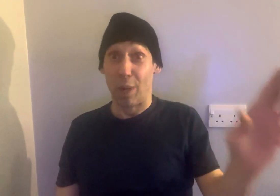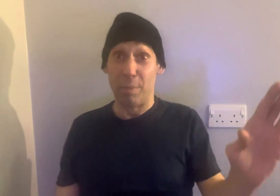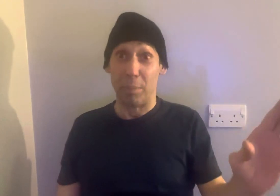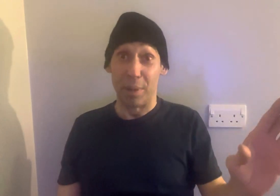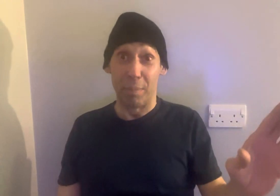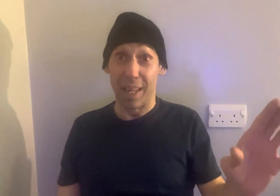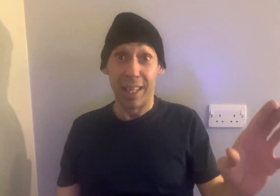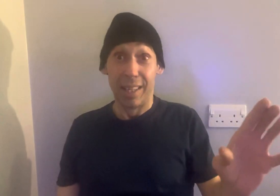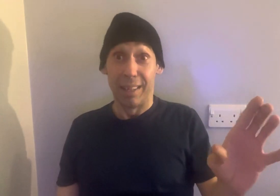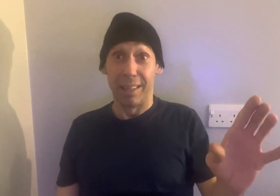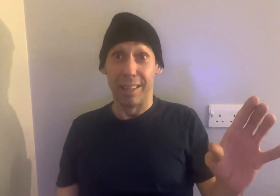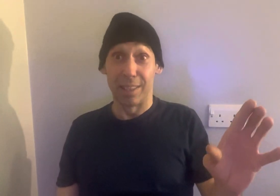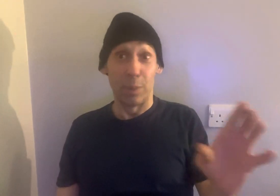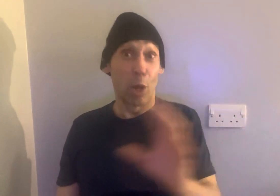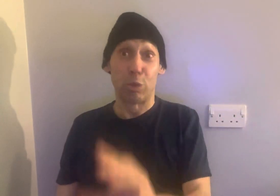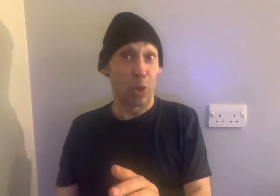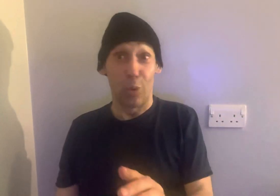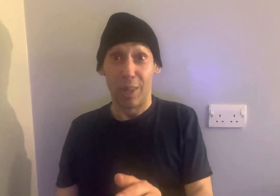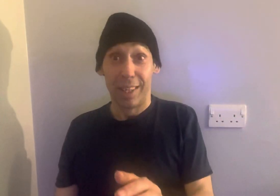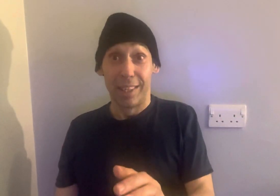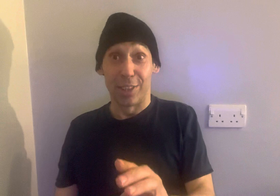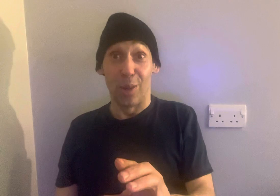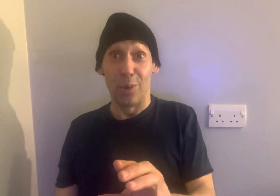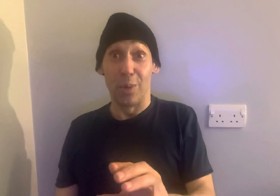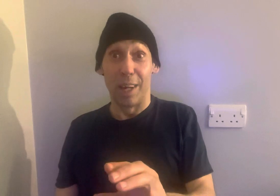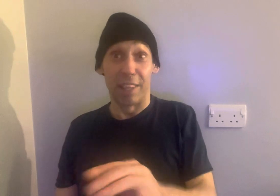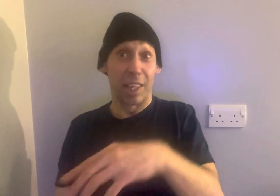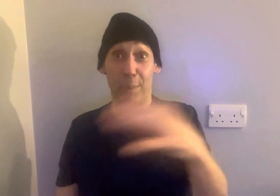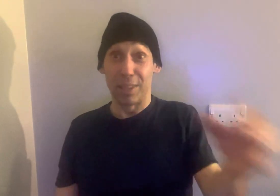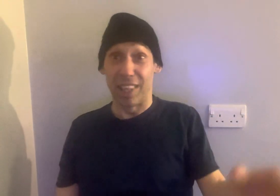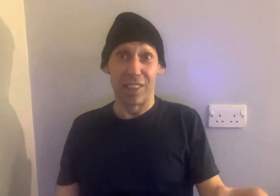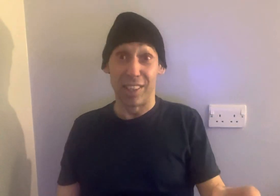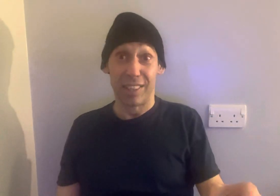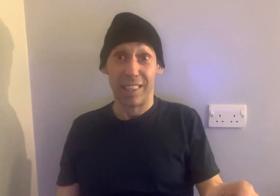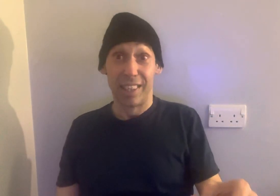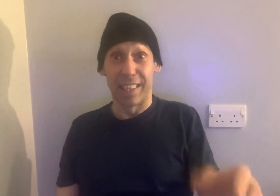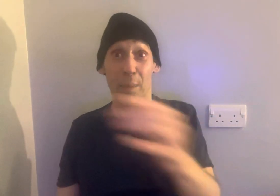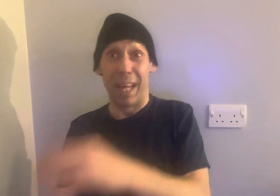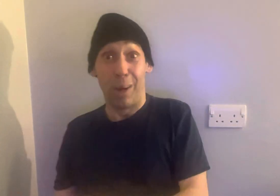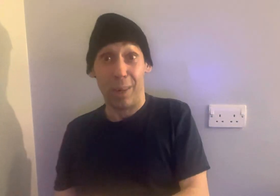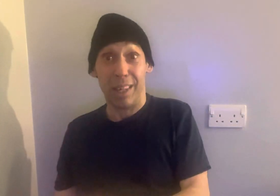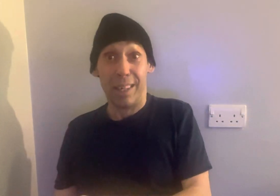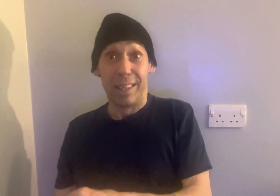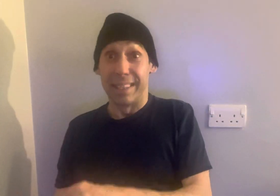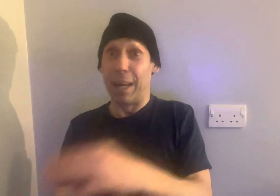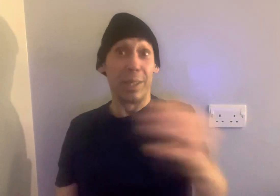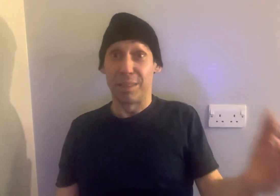all I remember him by. So he's old school. So, done a couple of sentences, come out, now he's